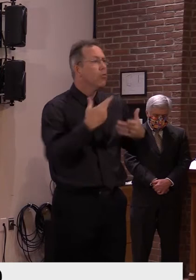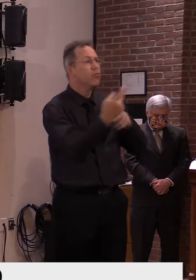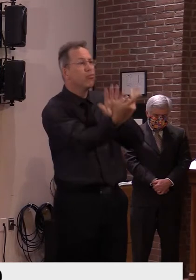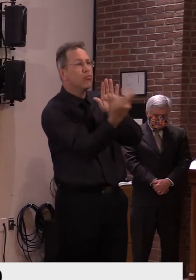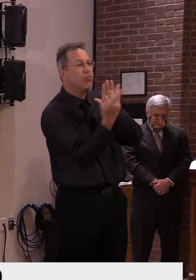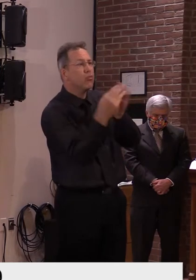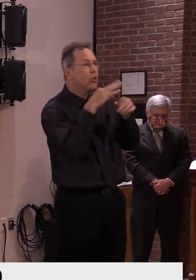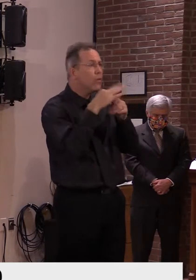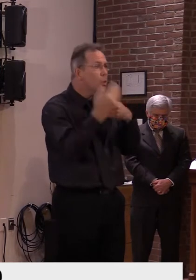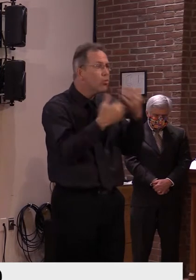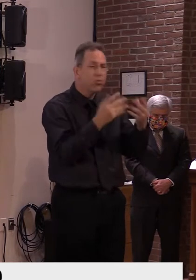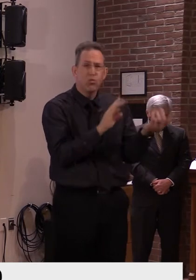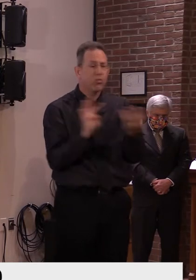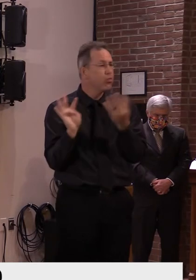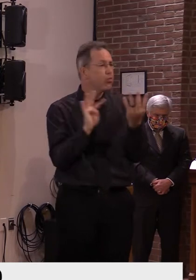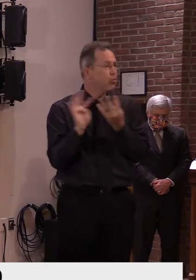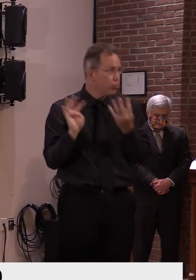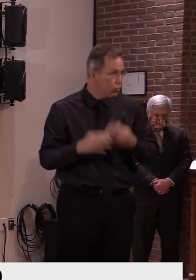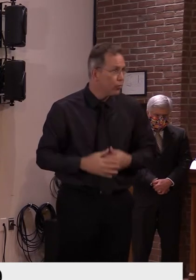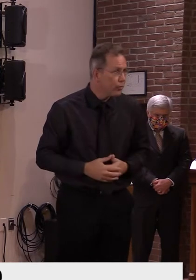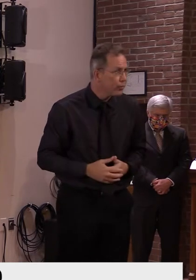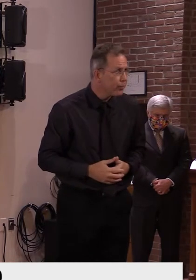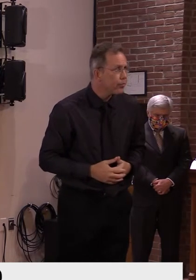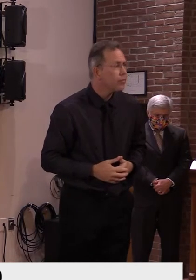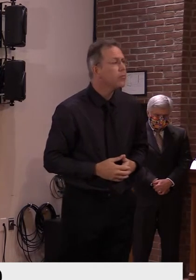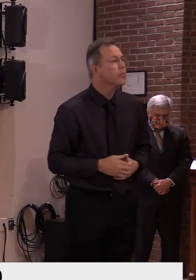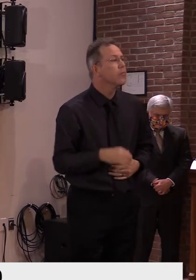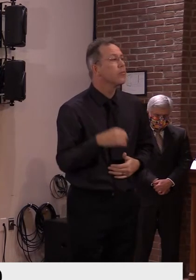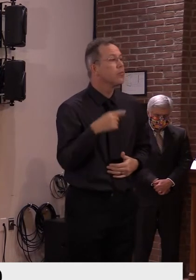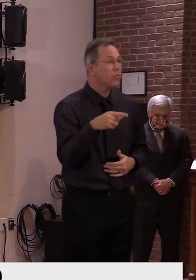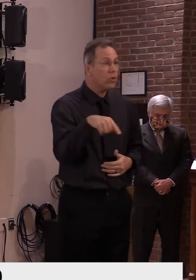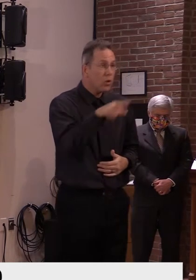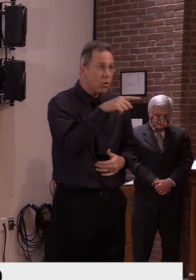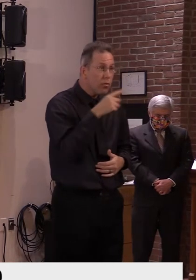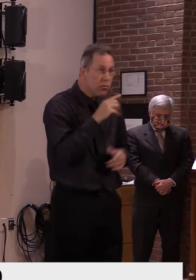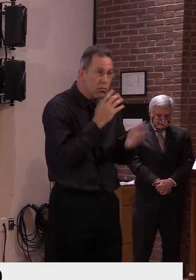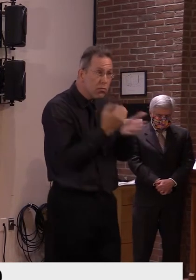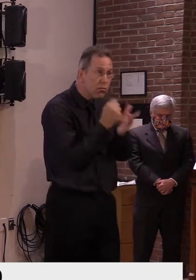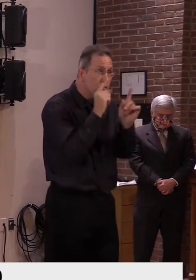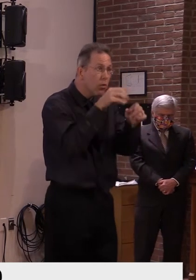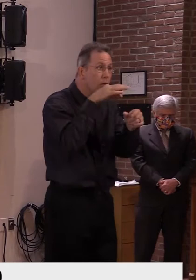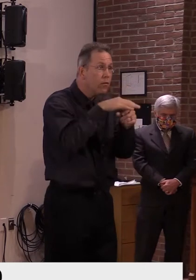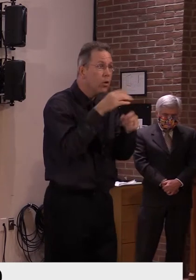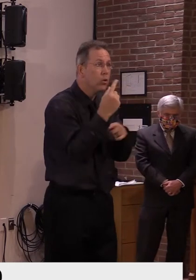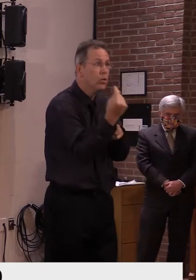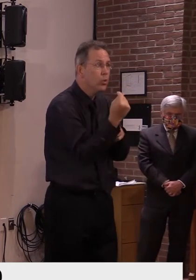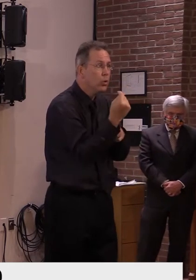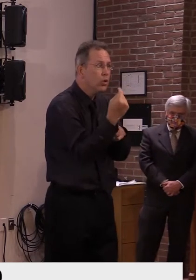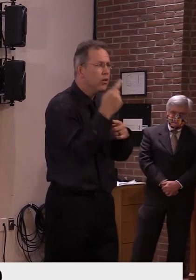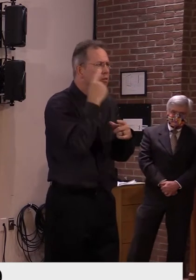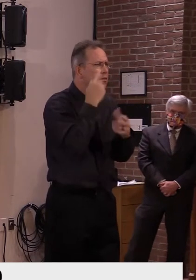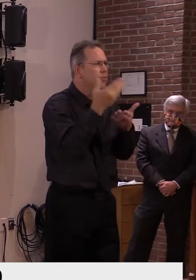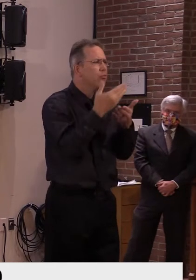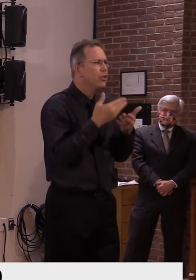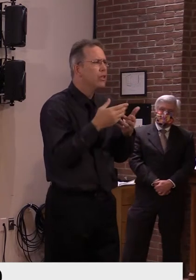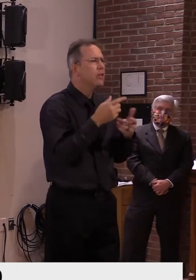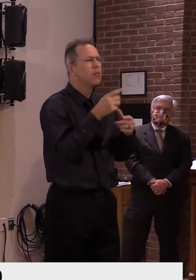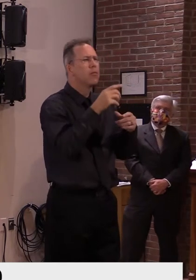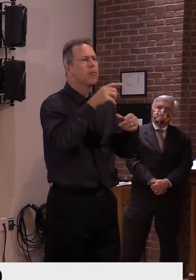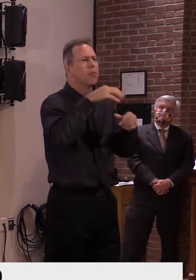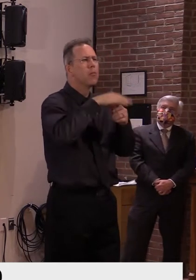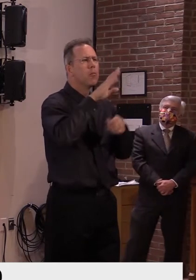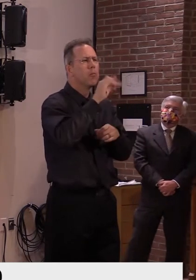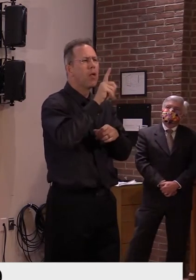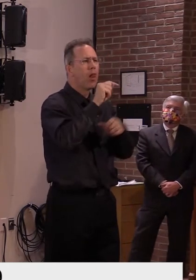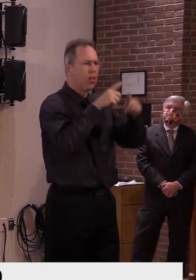voters to bring a few things with you if you can when you vote next Tuesday. Bring your ballot if you still have it. Bring a